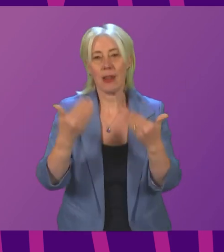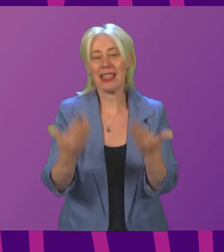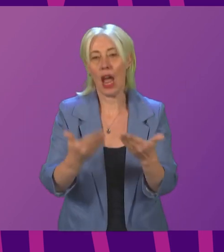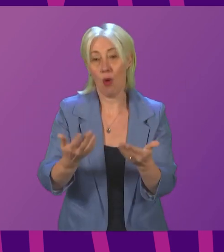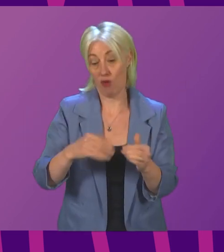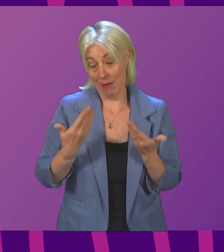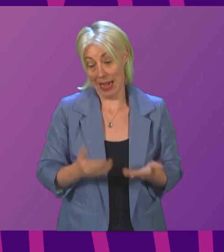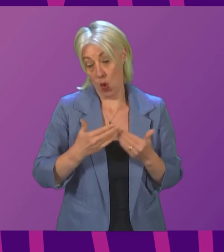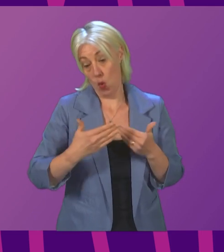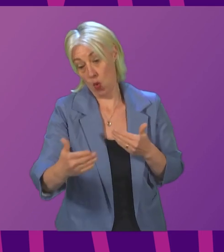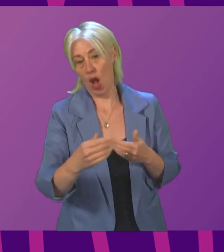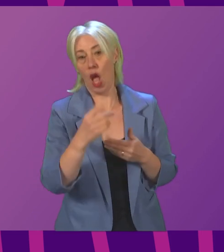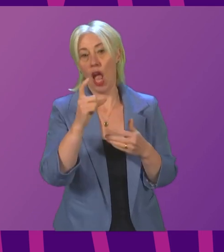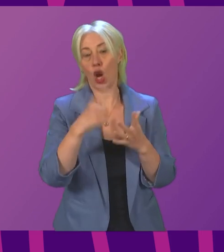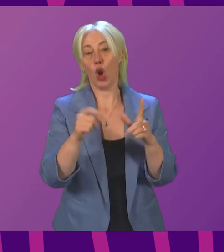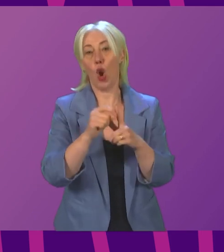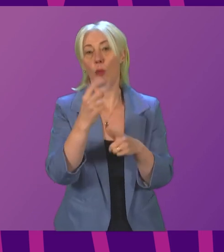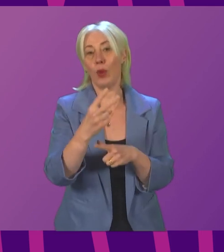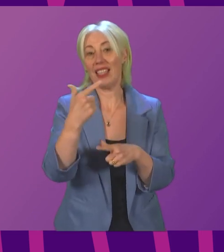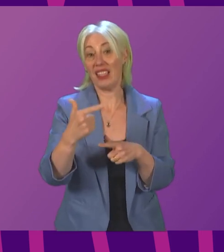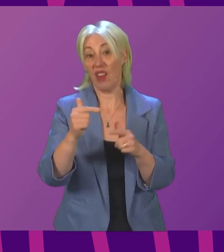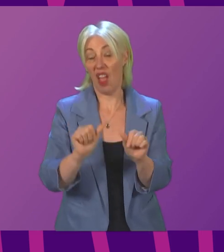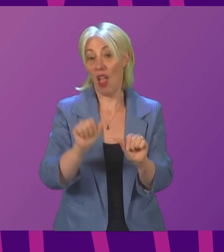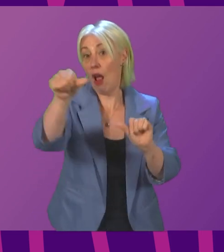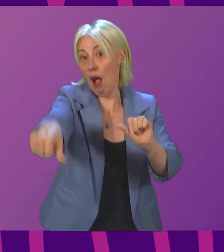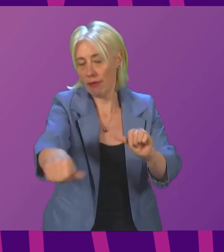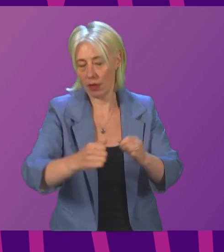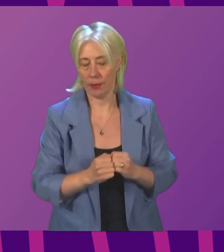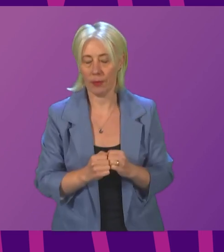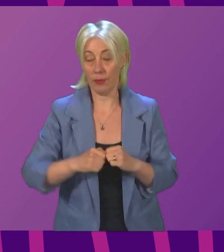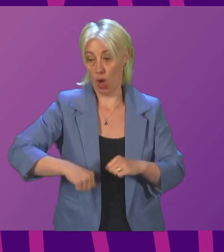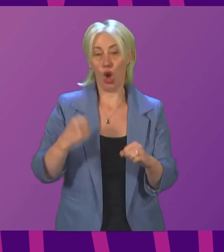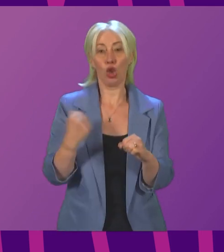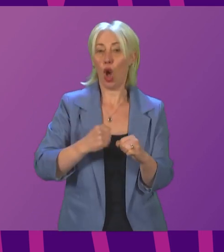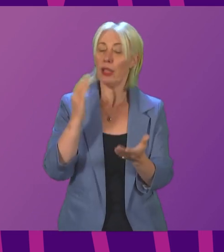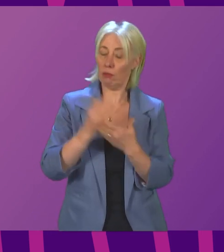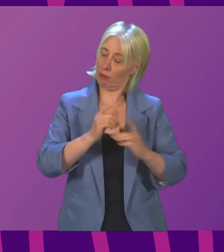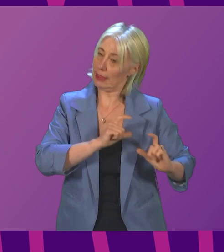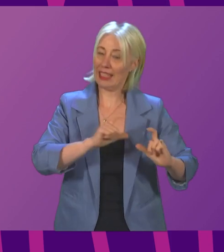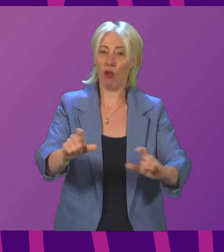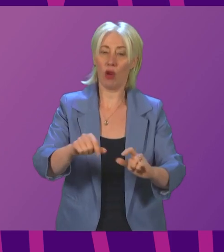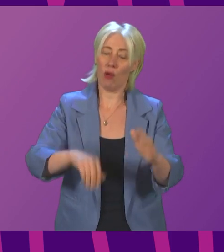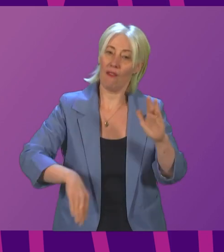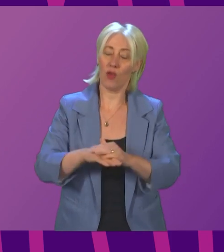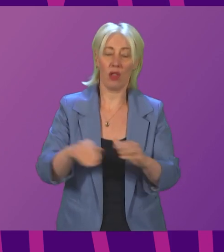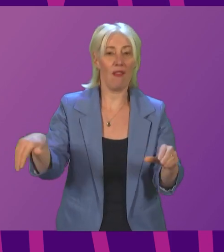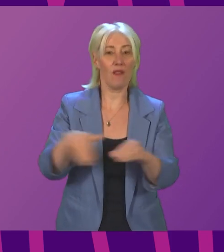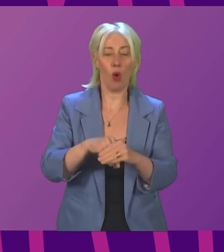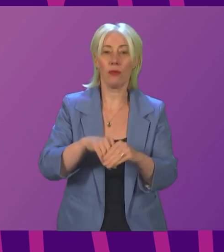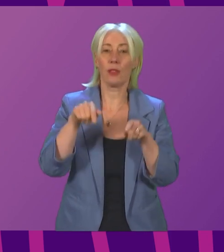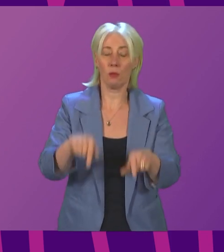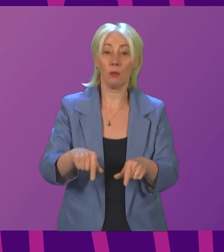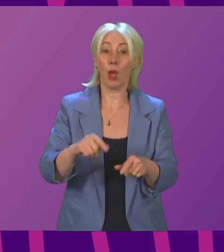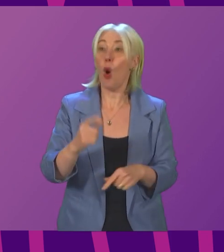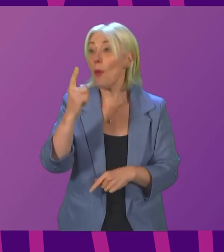between now and COP 27 and then beyond. Scotland will continue, I am sure, to play our full part. While we